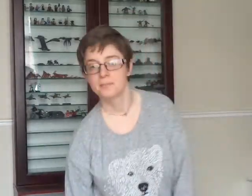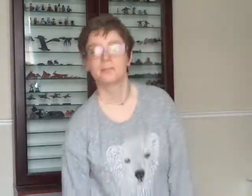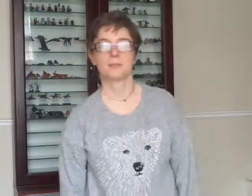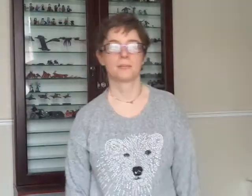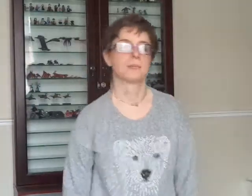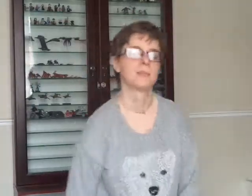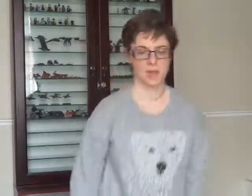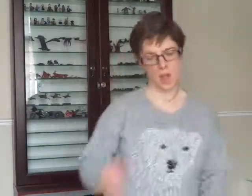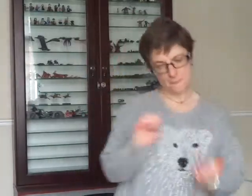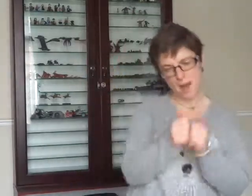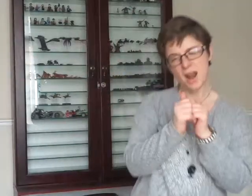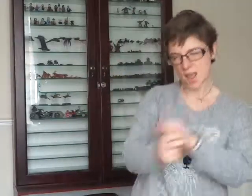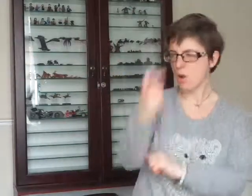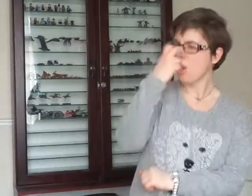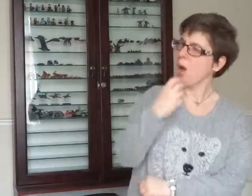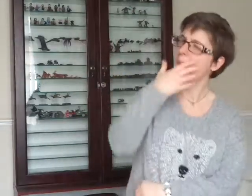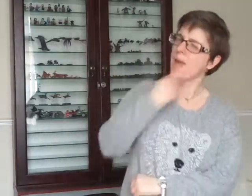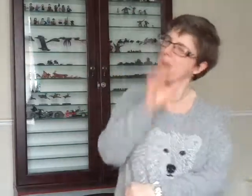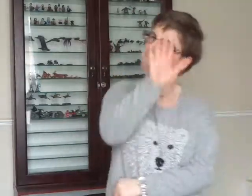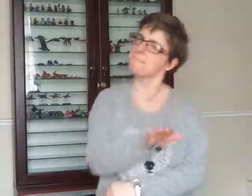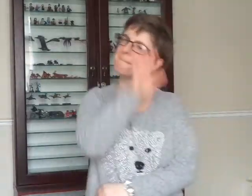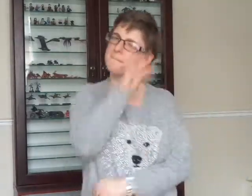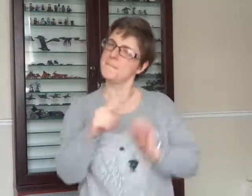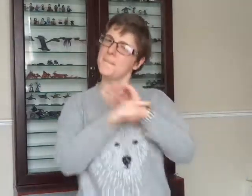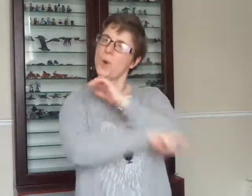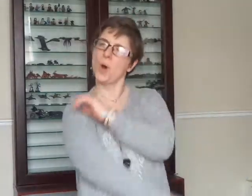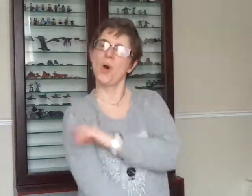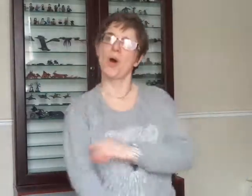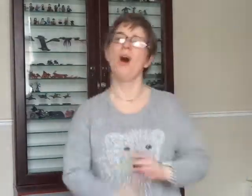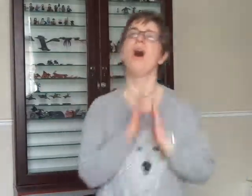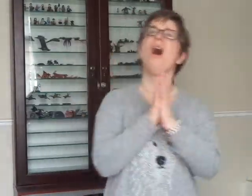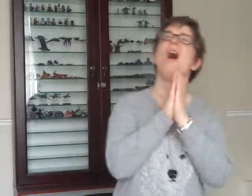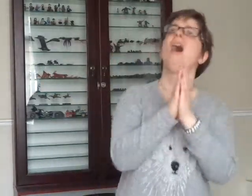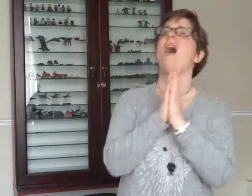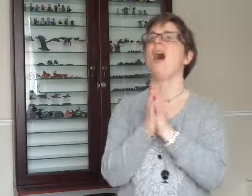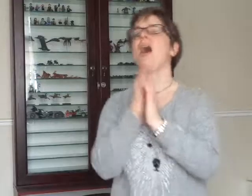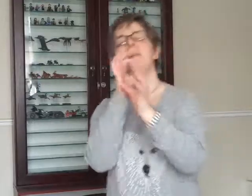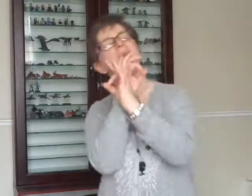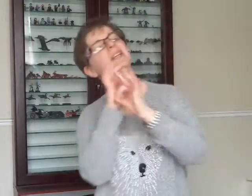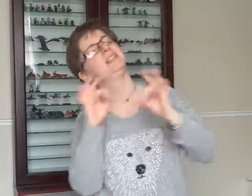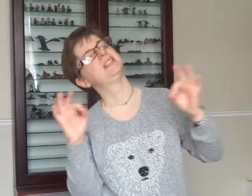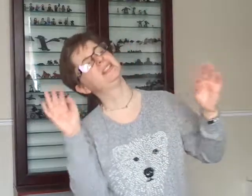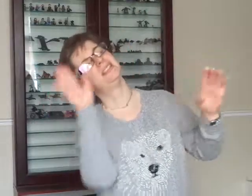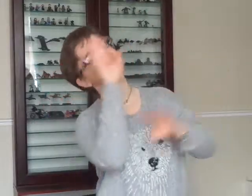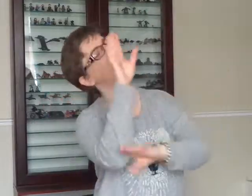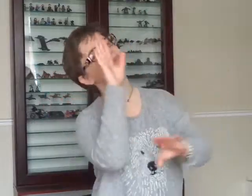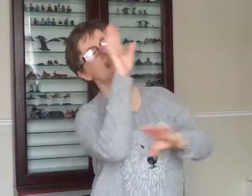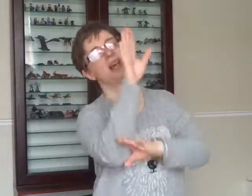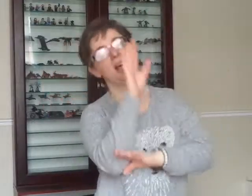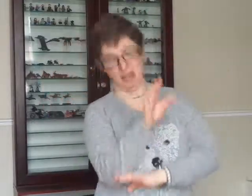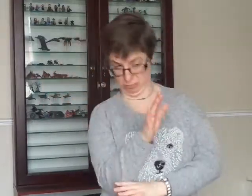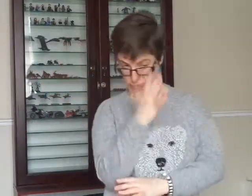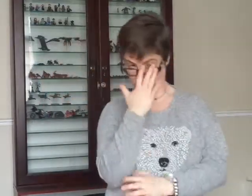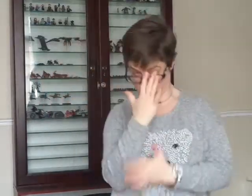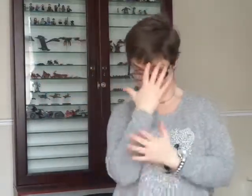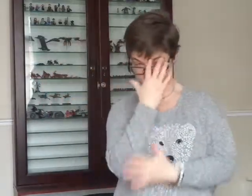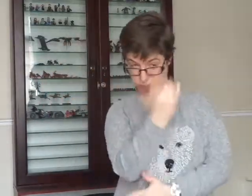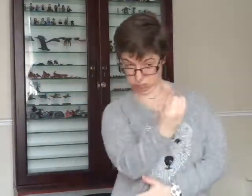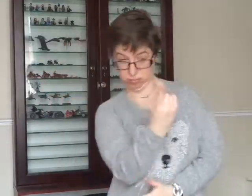Buddy, you're an old man, poor man, getting with your eyes, gonna make you some beast someday. You've got mud on your face, a big